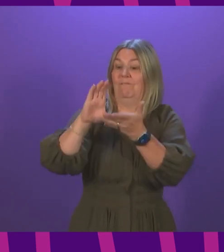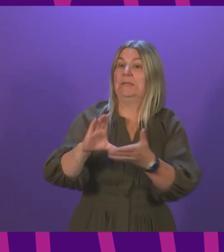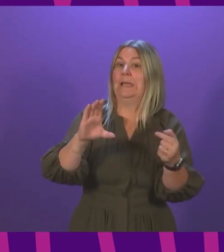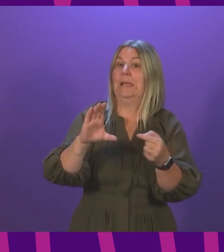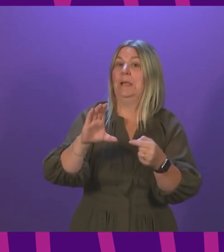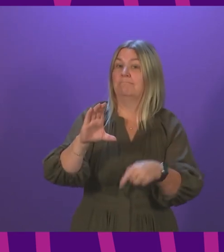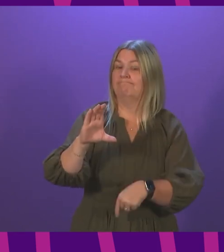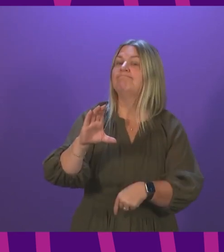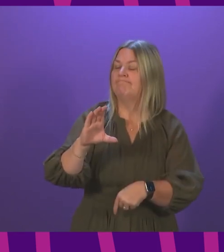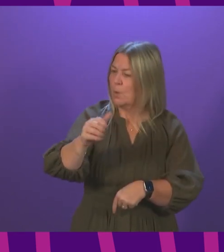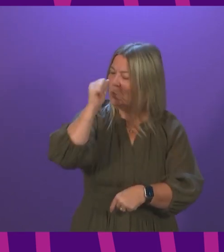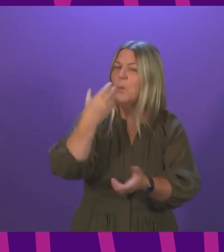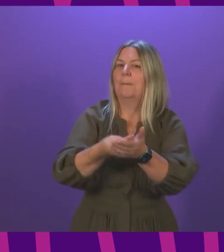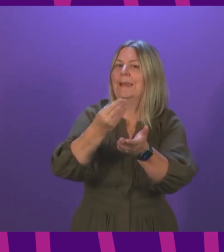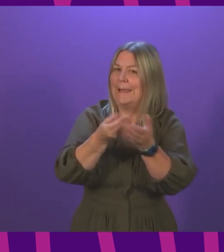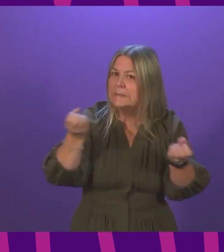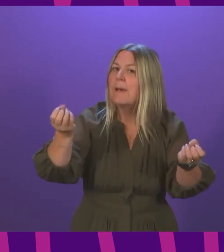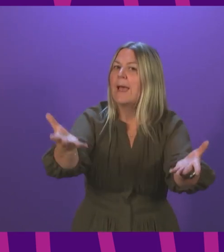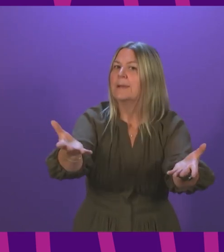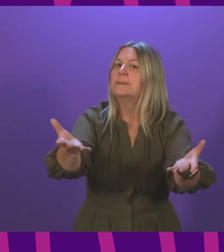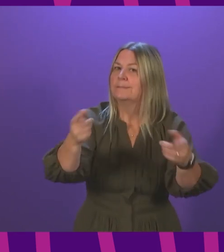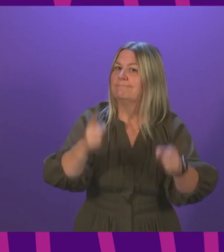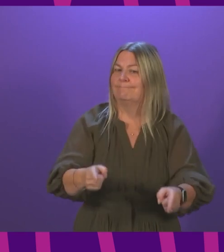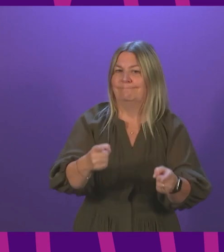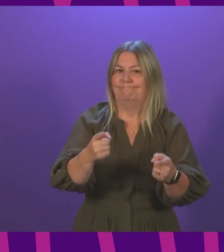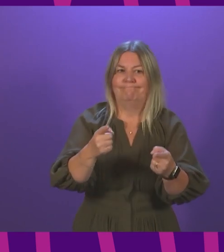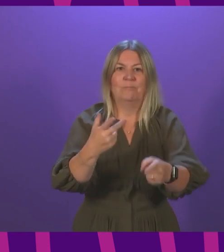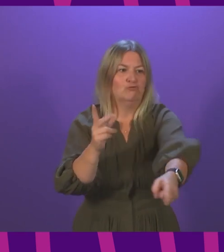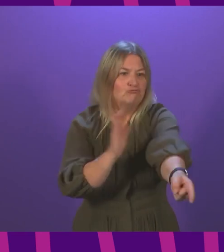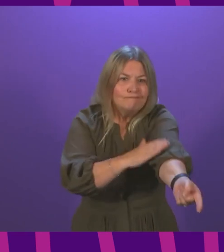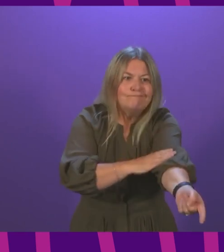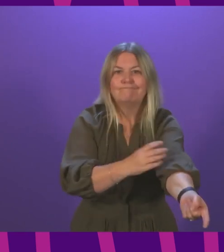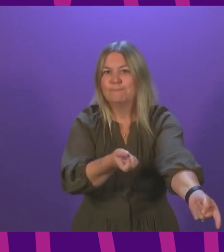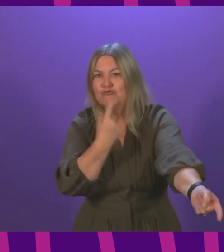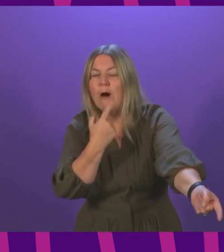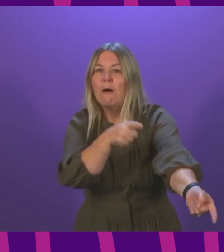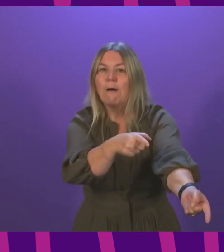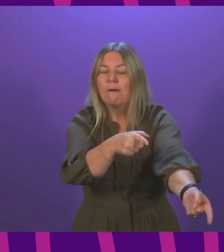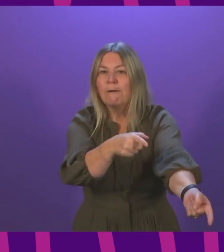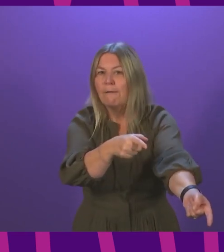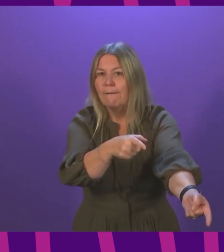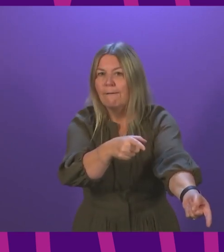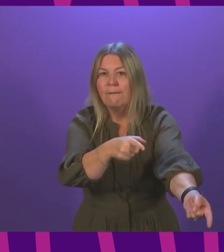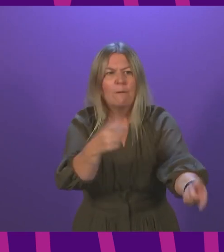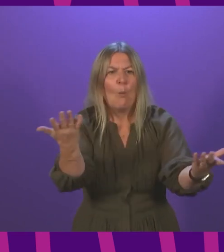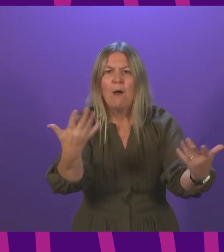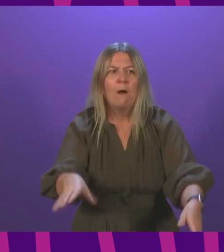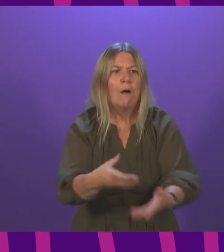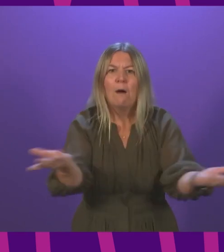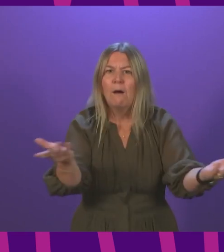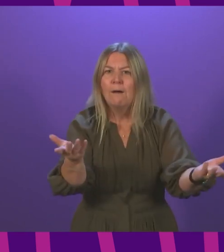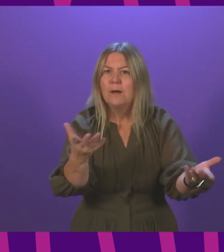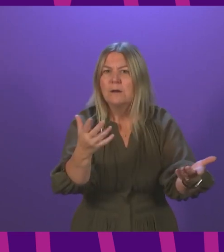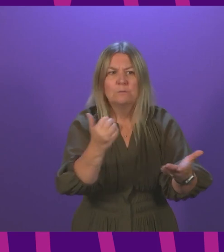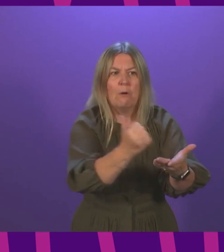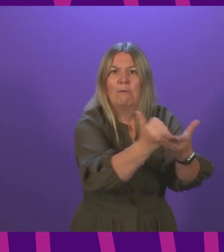we know that the money currently being spent on this issue to try and save people's lives is not getting to those who need it most, which is why